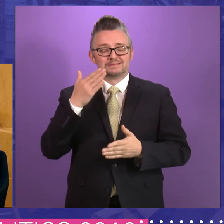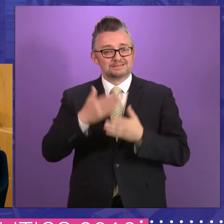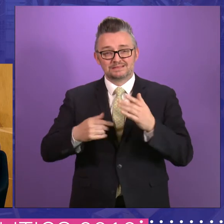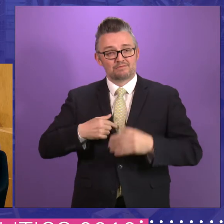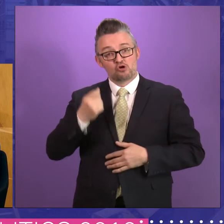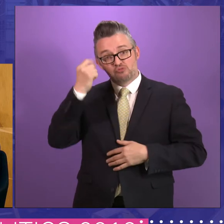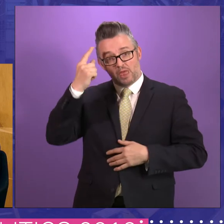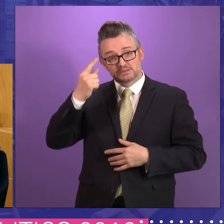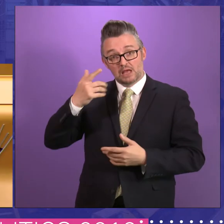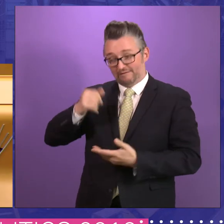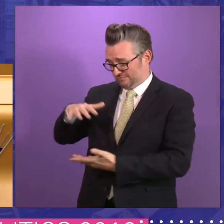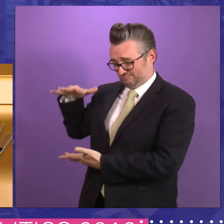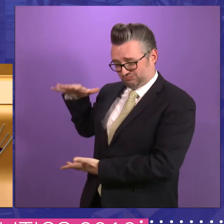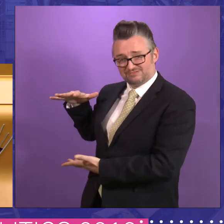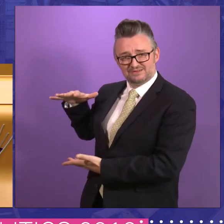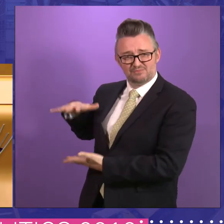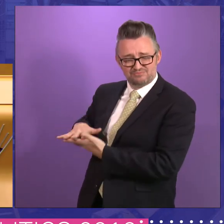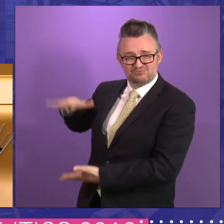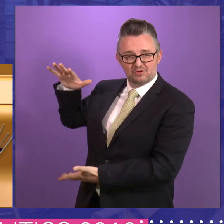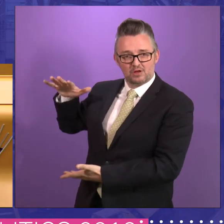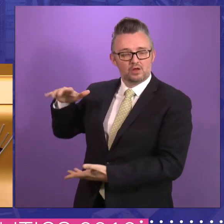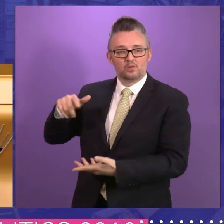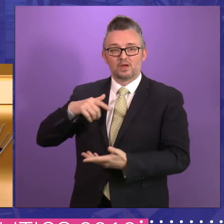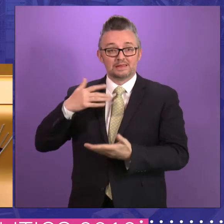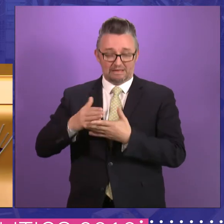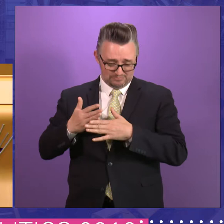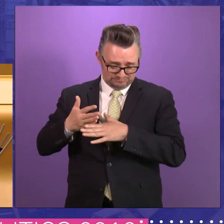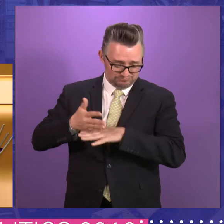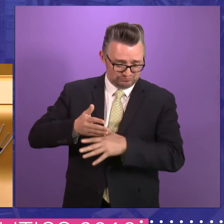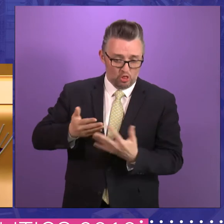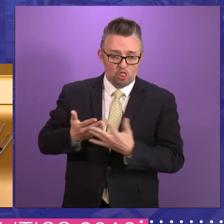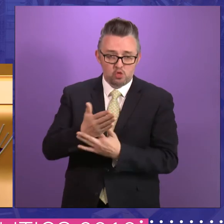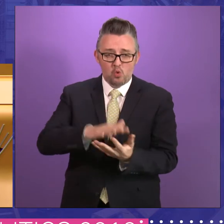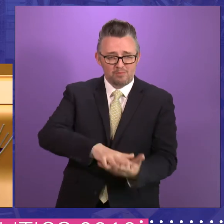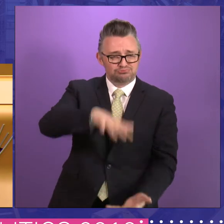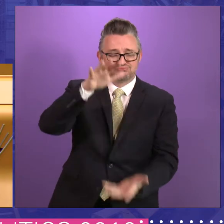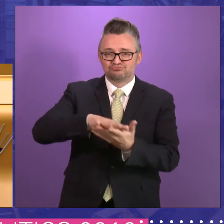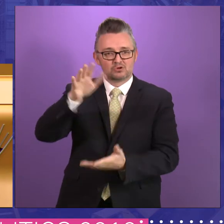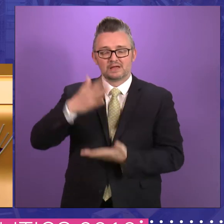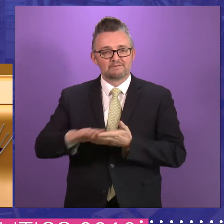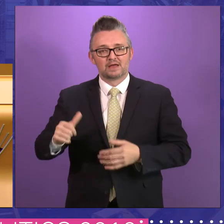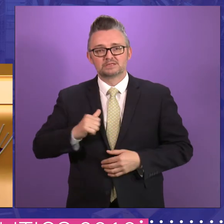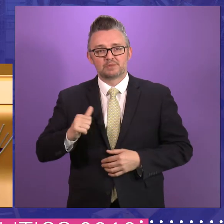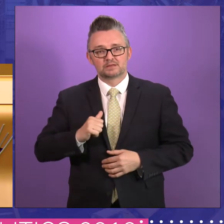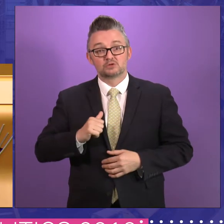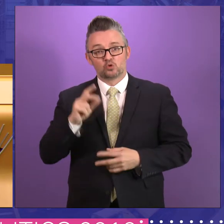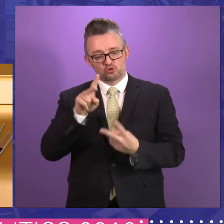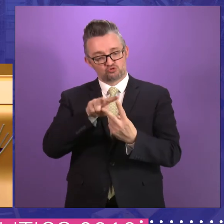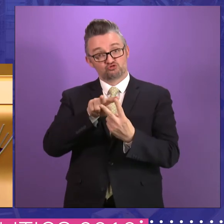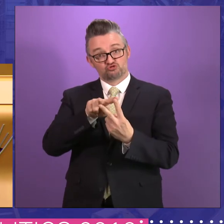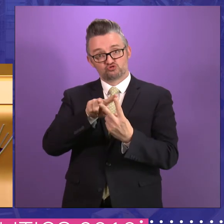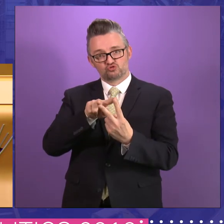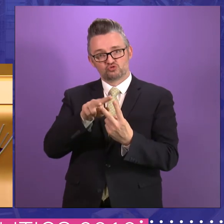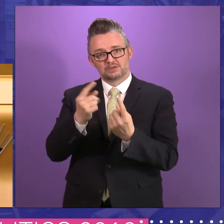the backlog we knew there was, it would do the amount of legislation that it's done. And I think there's two issues there for me. One is, I